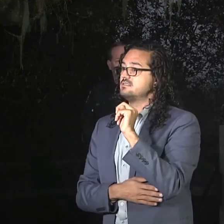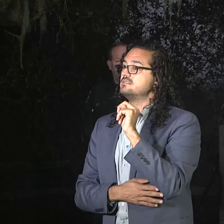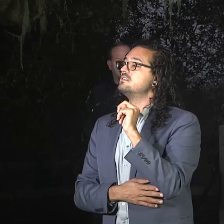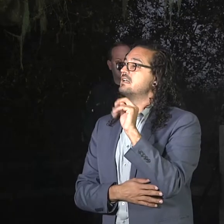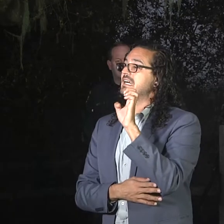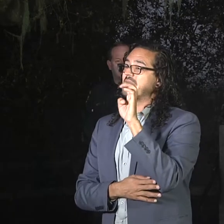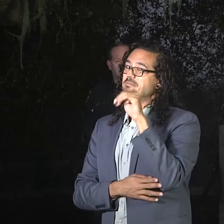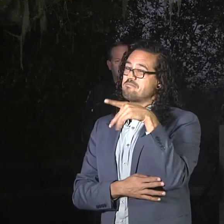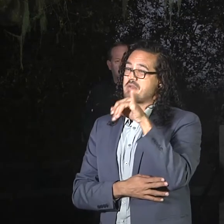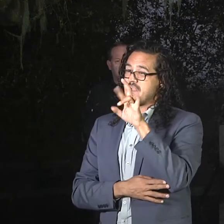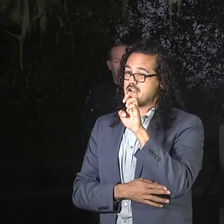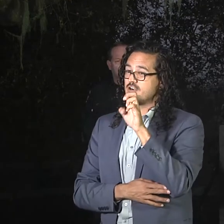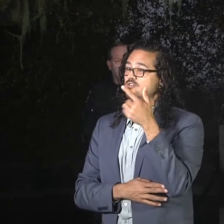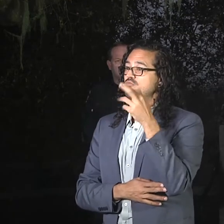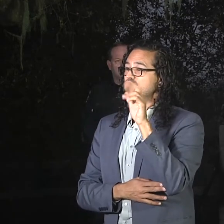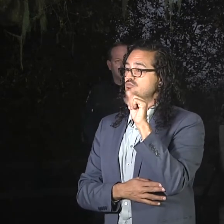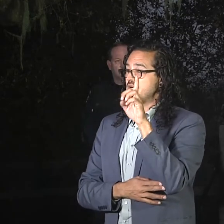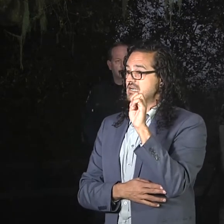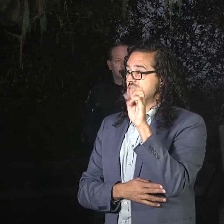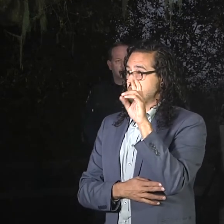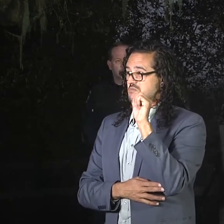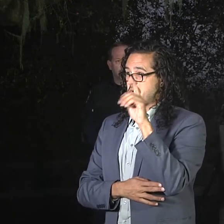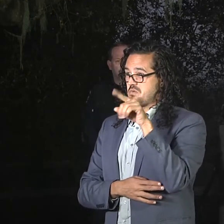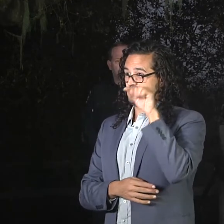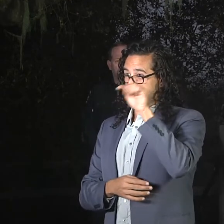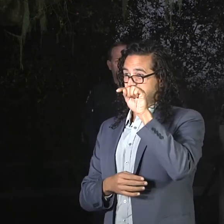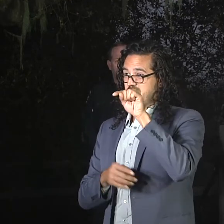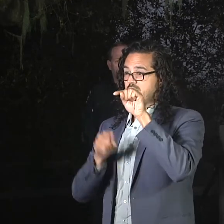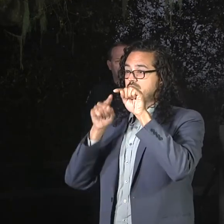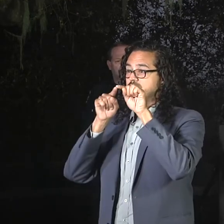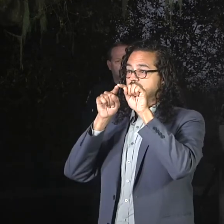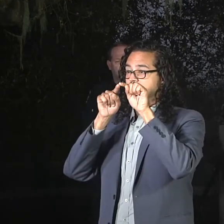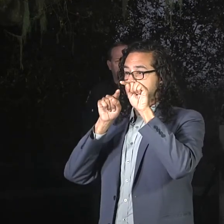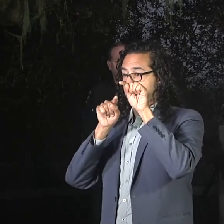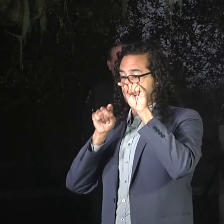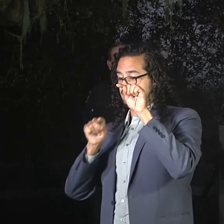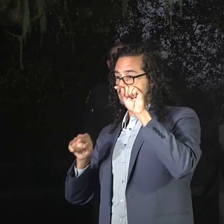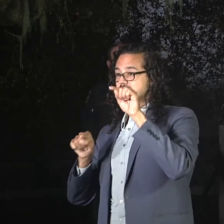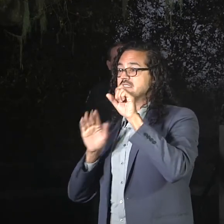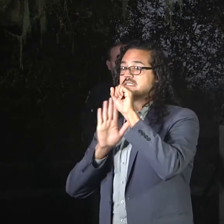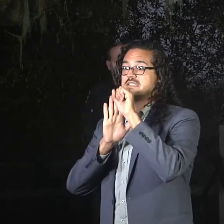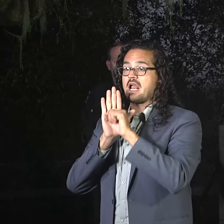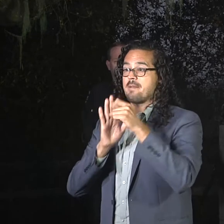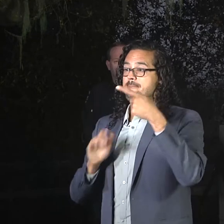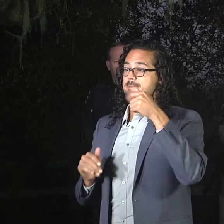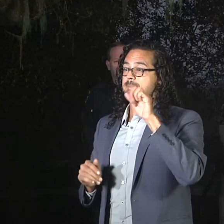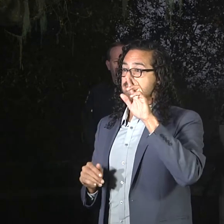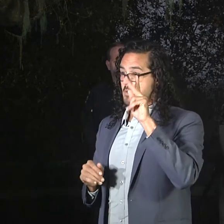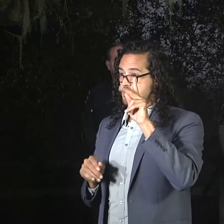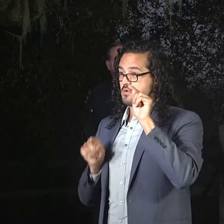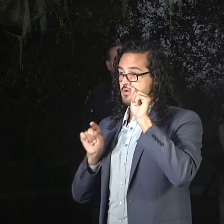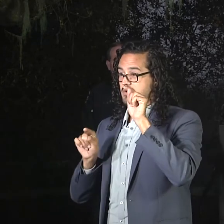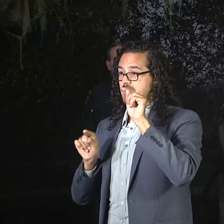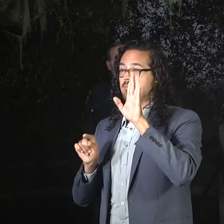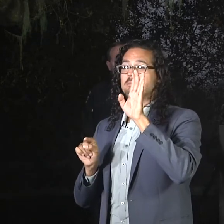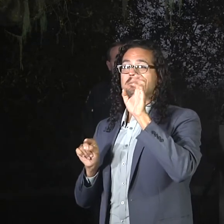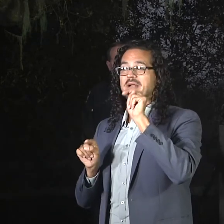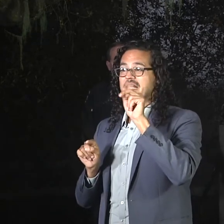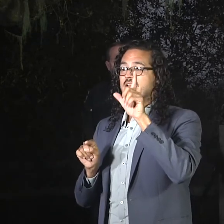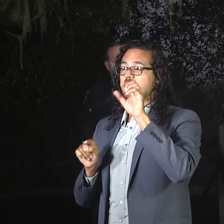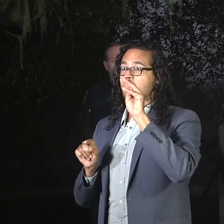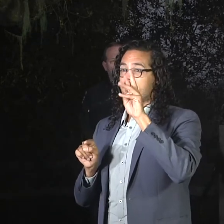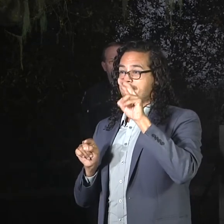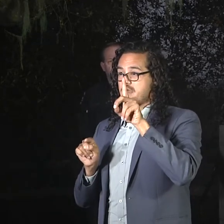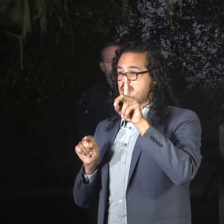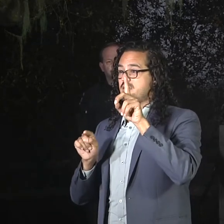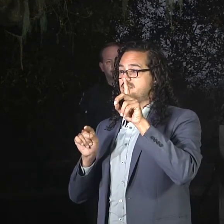of the state park, and just to the south of the community of Van Lomen. We have control line established in that first phase that we'll be conducting